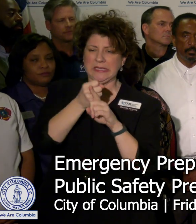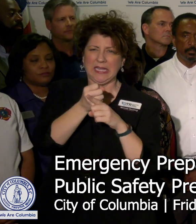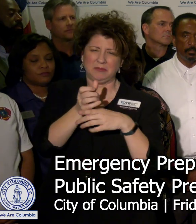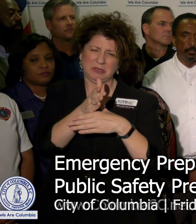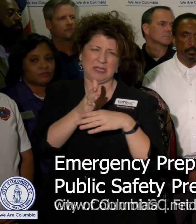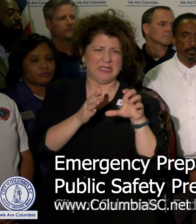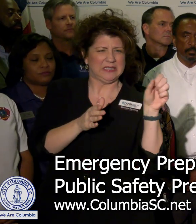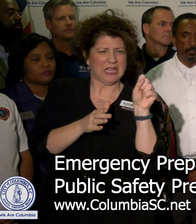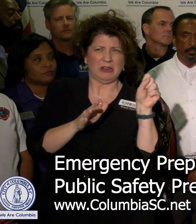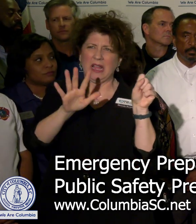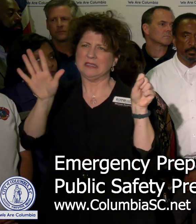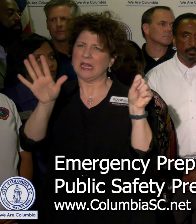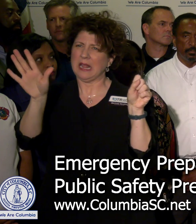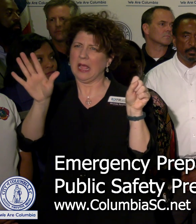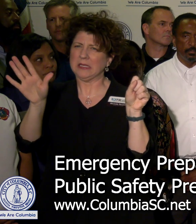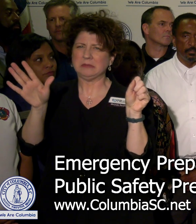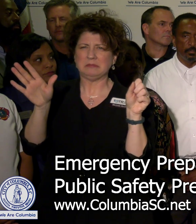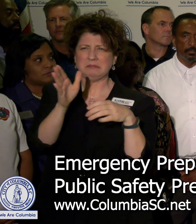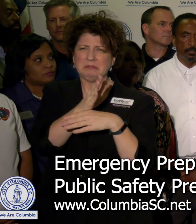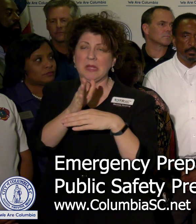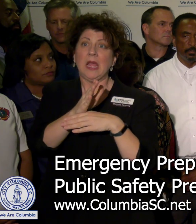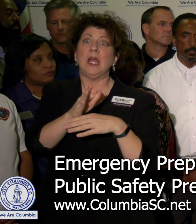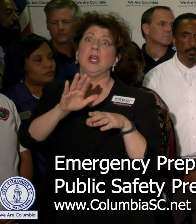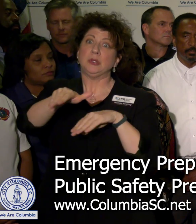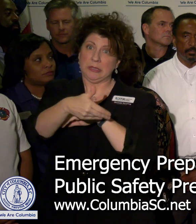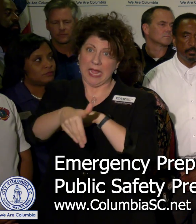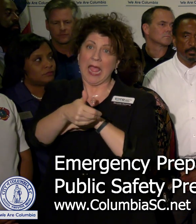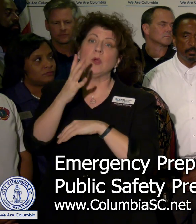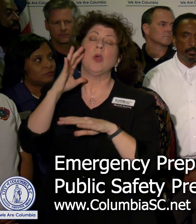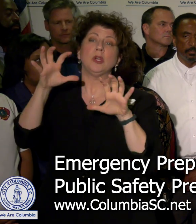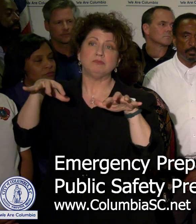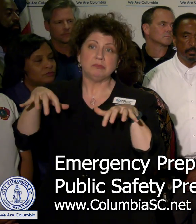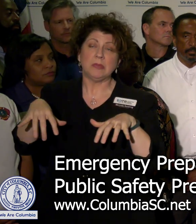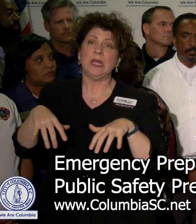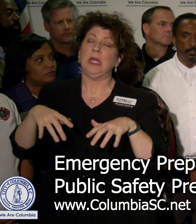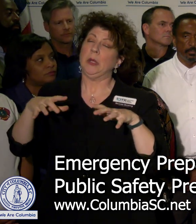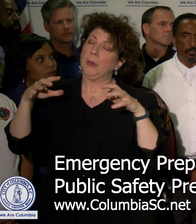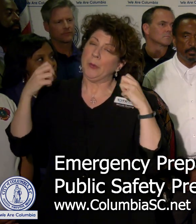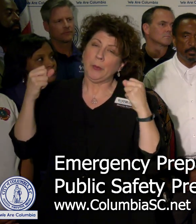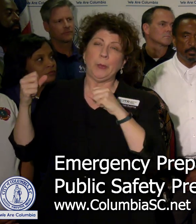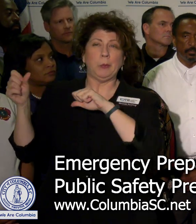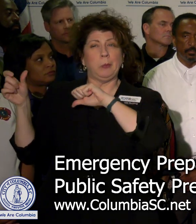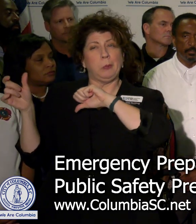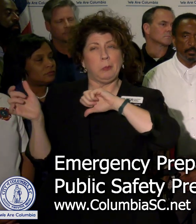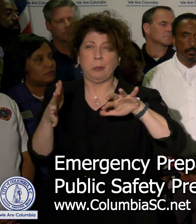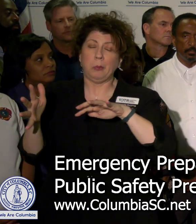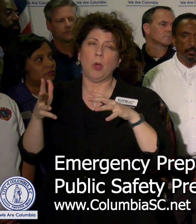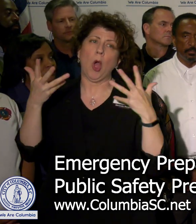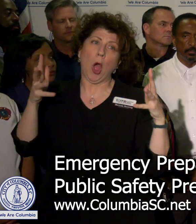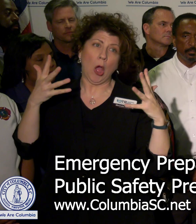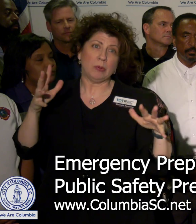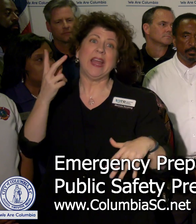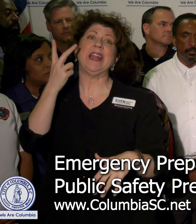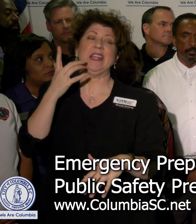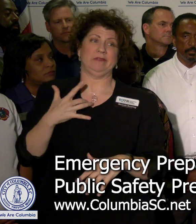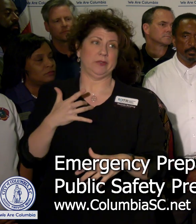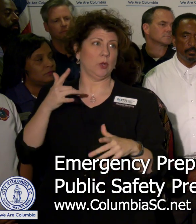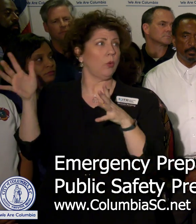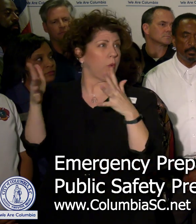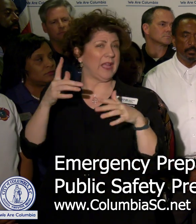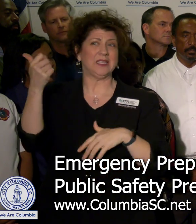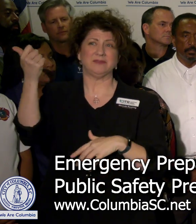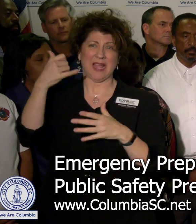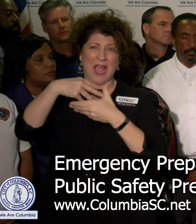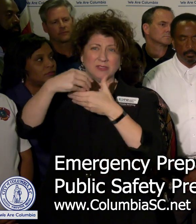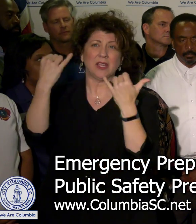and Sunday. We're going to get some showers tonight and some heavy winds. We all feel them outside already and we expect heavy